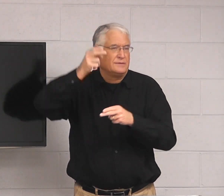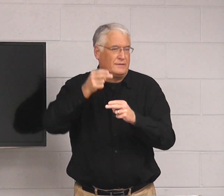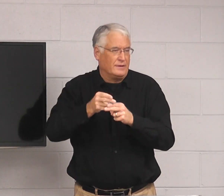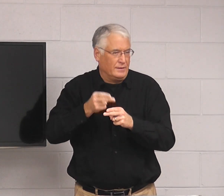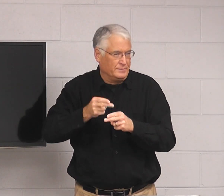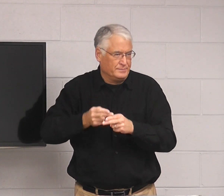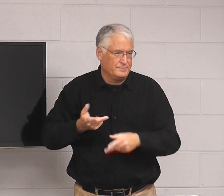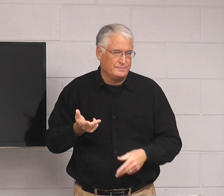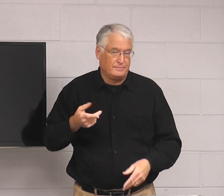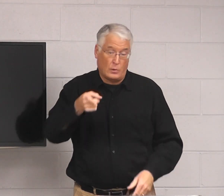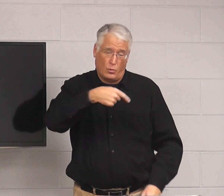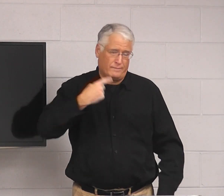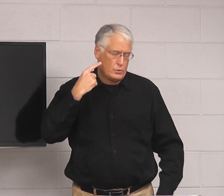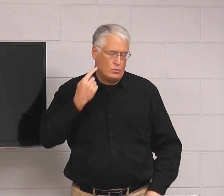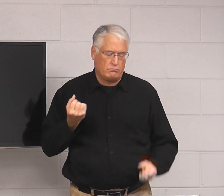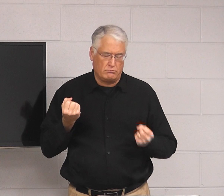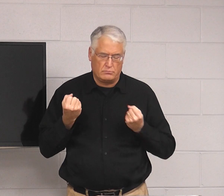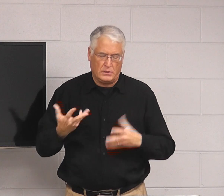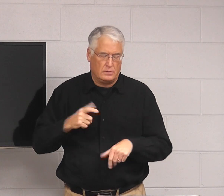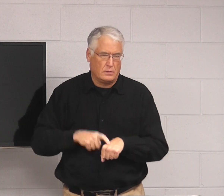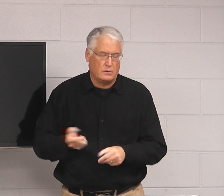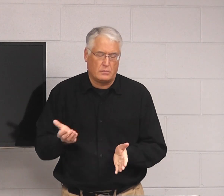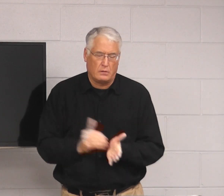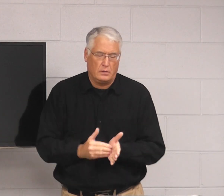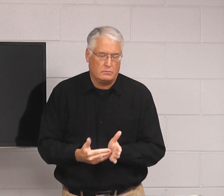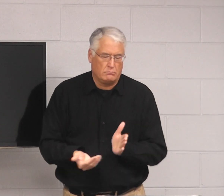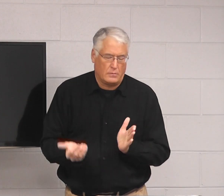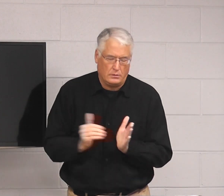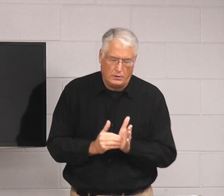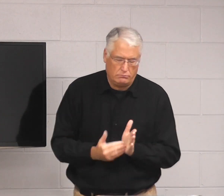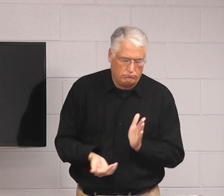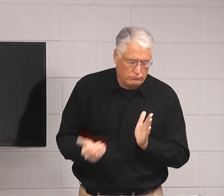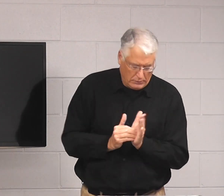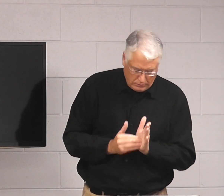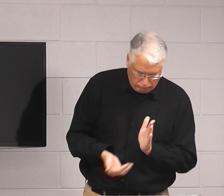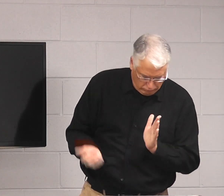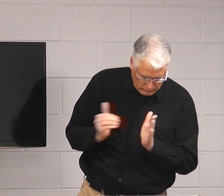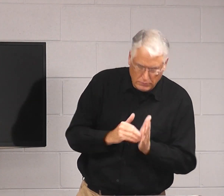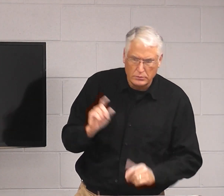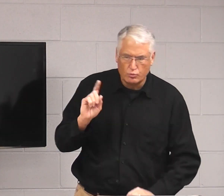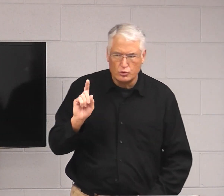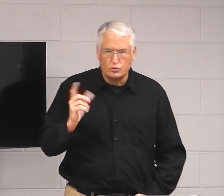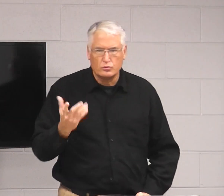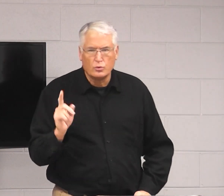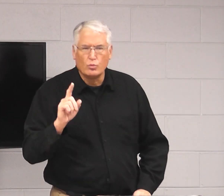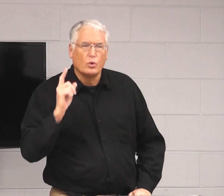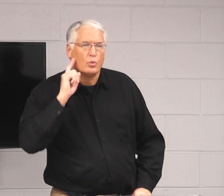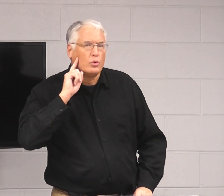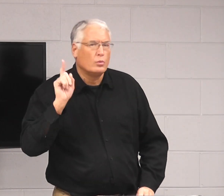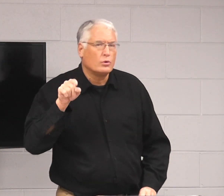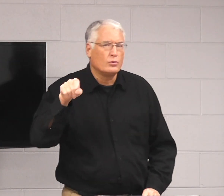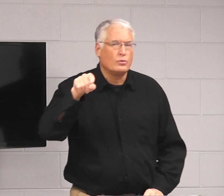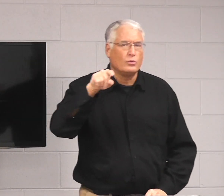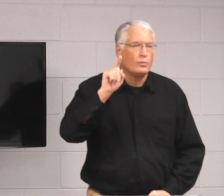Like wrongly using the Lord's name. Of course, we've all heard it many times. Again and again and again. Where do you hear that?